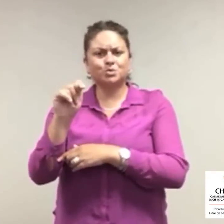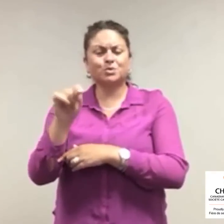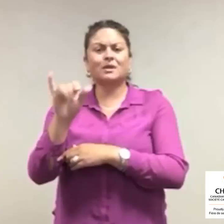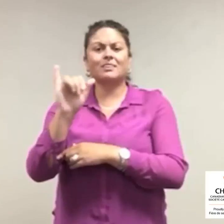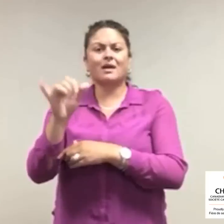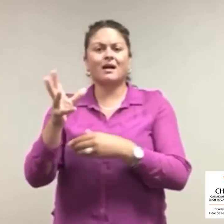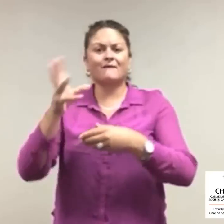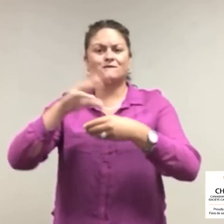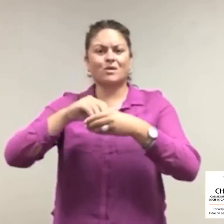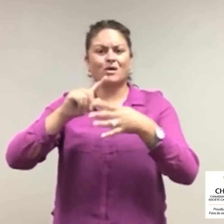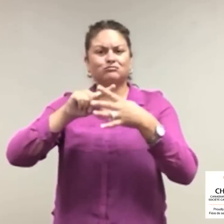lawsuit.